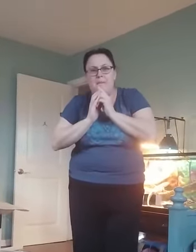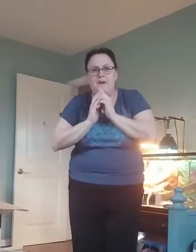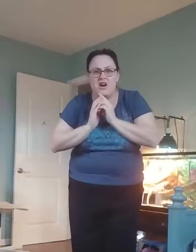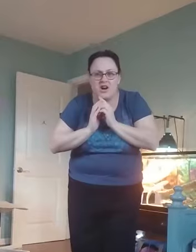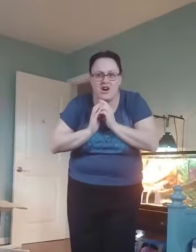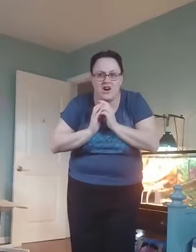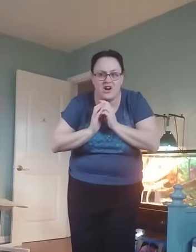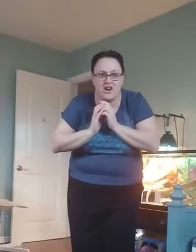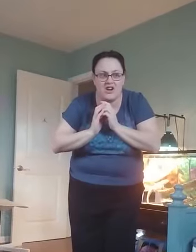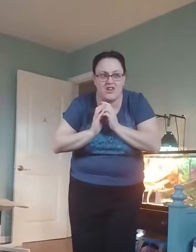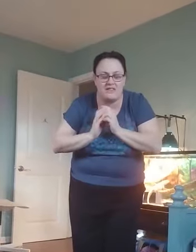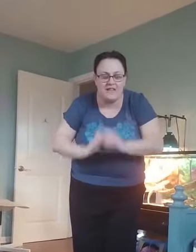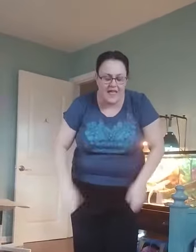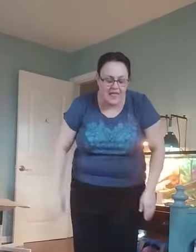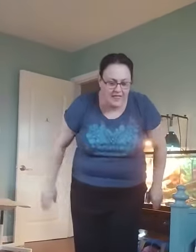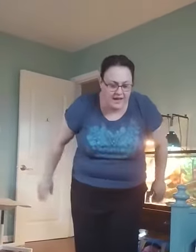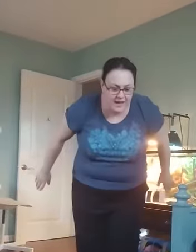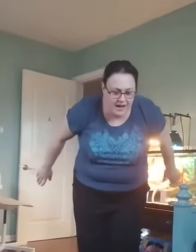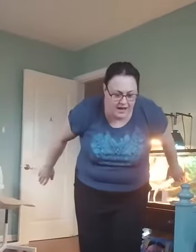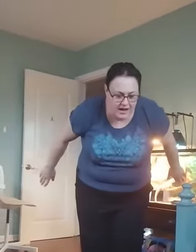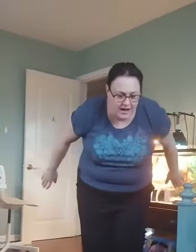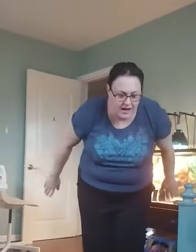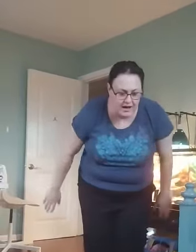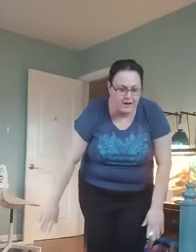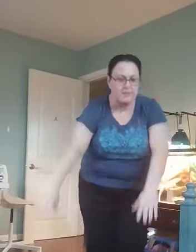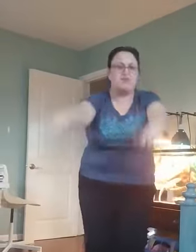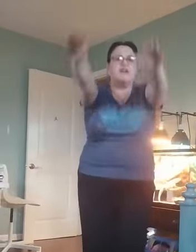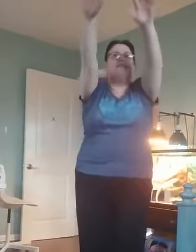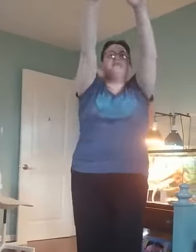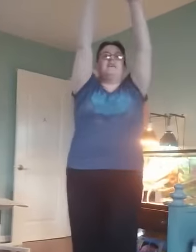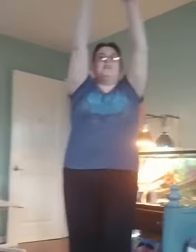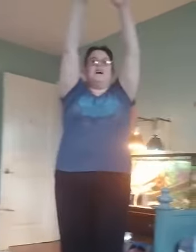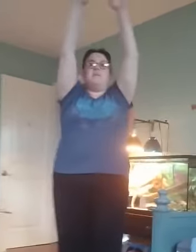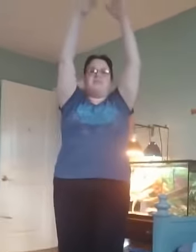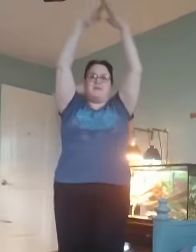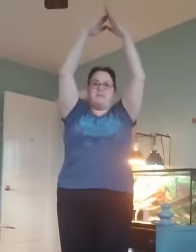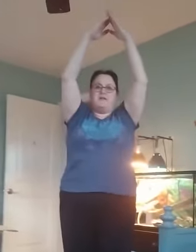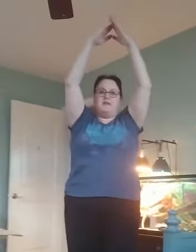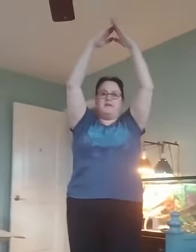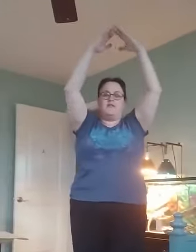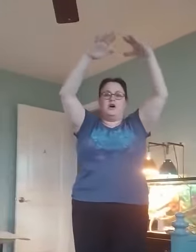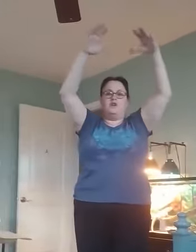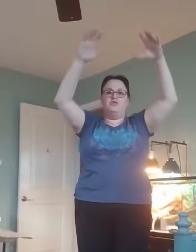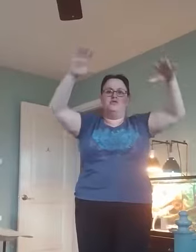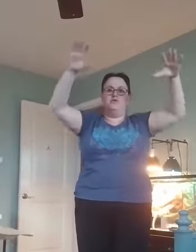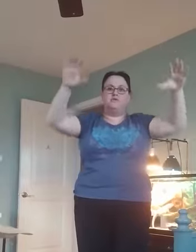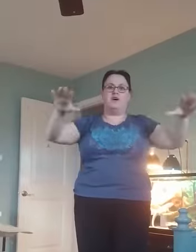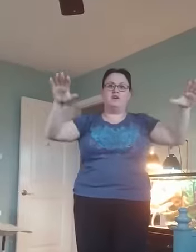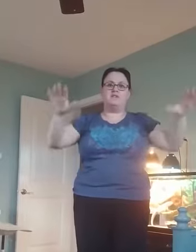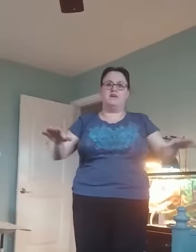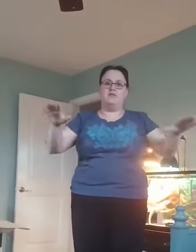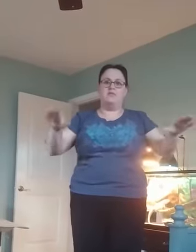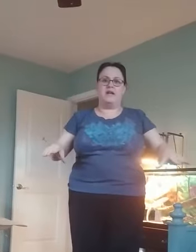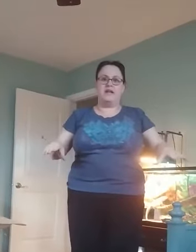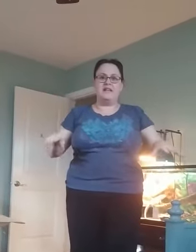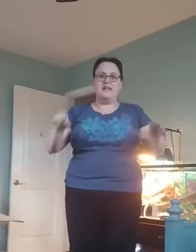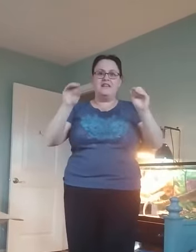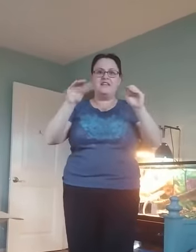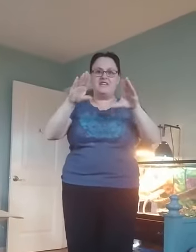birds. The bright sun comes up. The dew falls away. Good